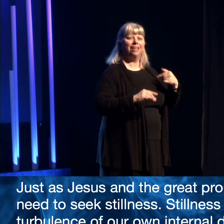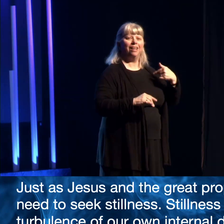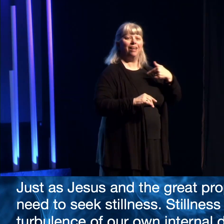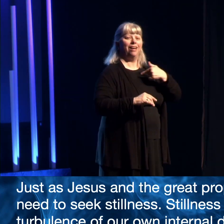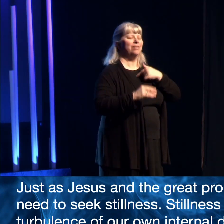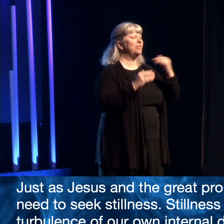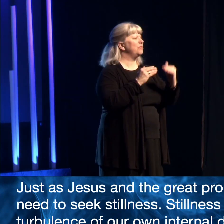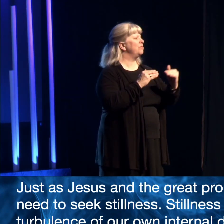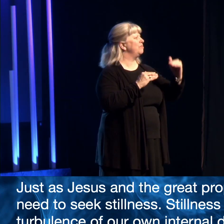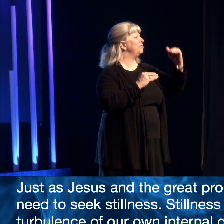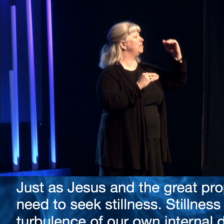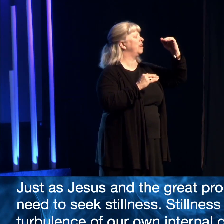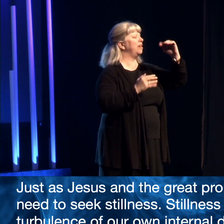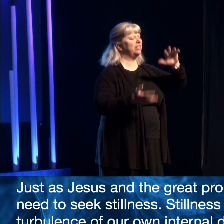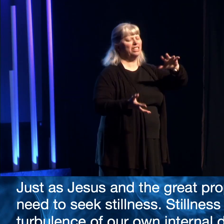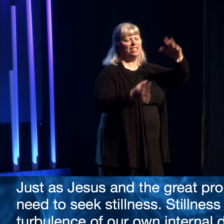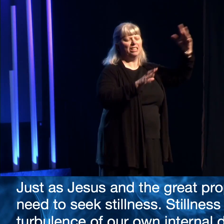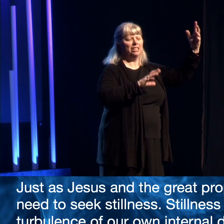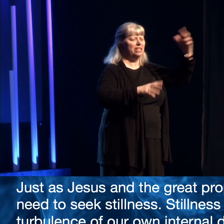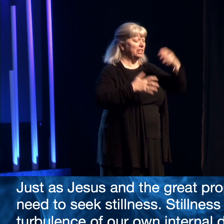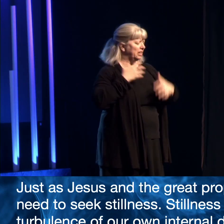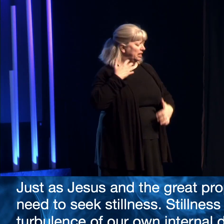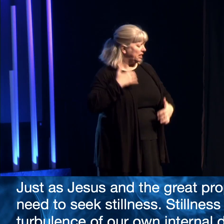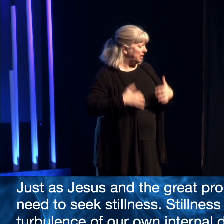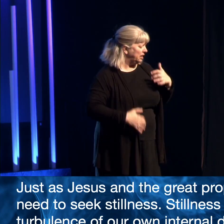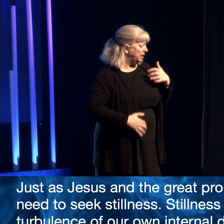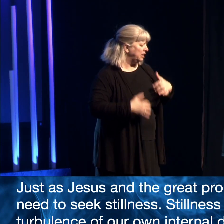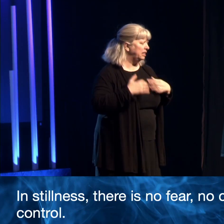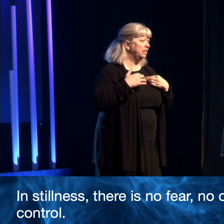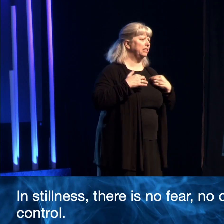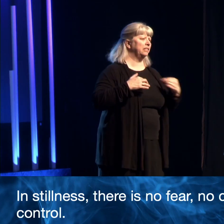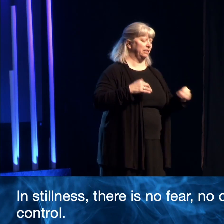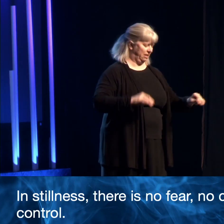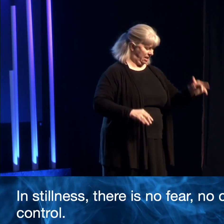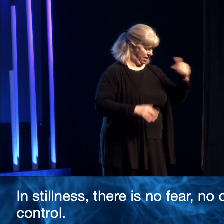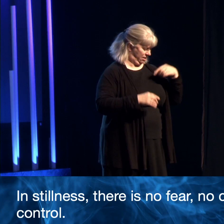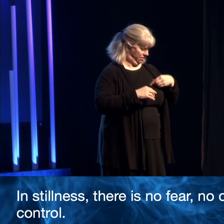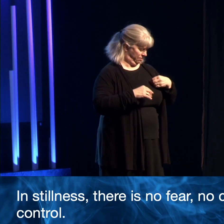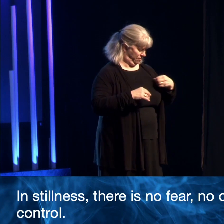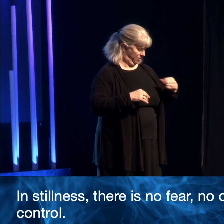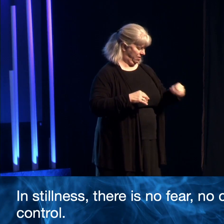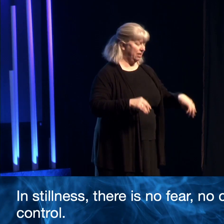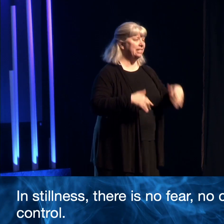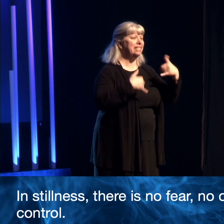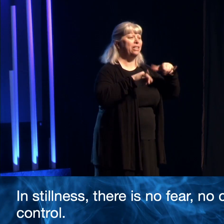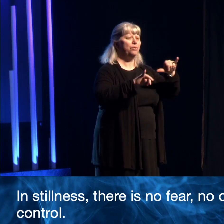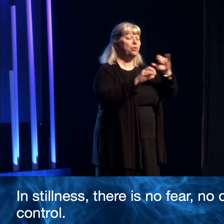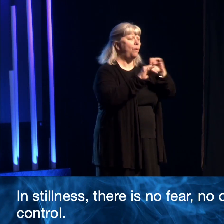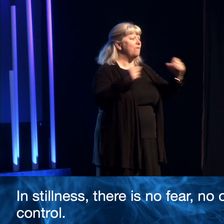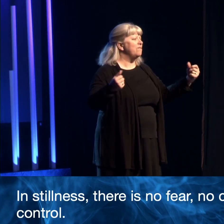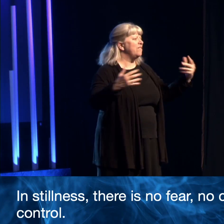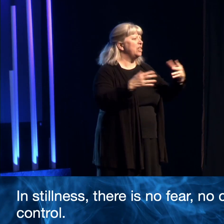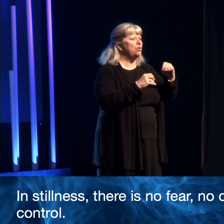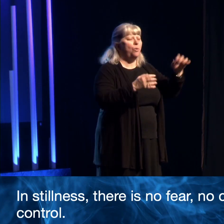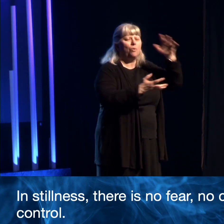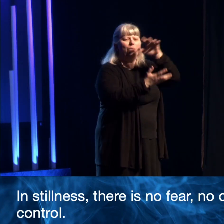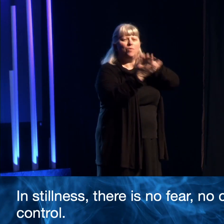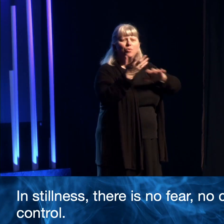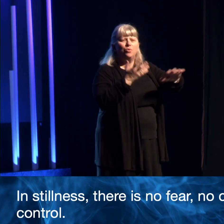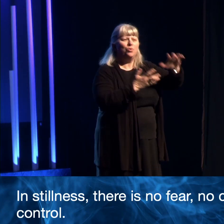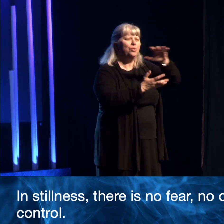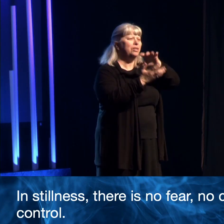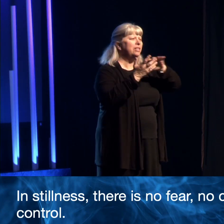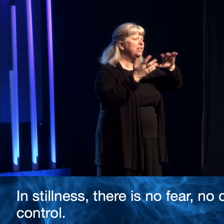to go beyond the turbulence of our own internal dialogue. And in stillness, there's no fear. There's no confusion.